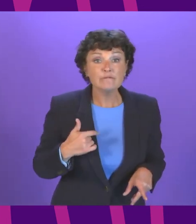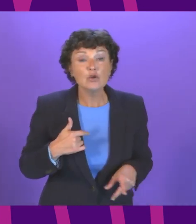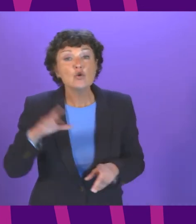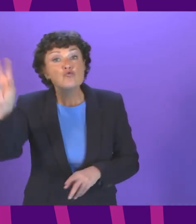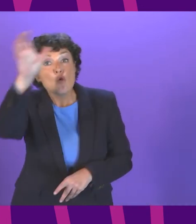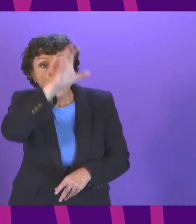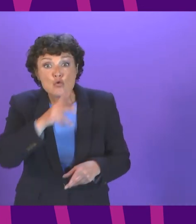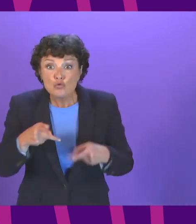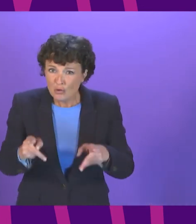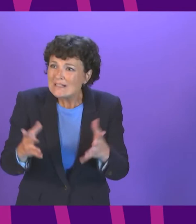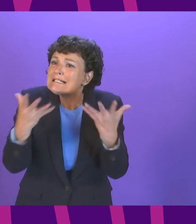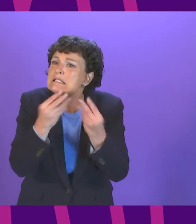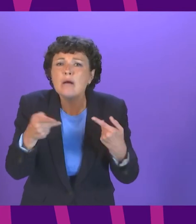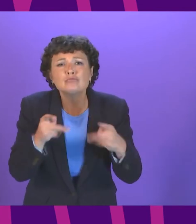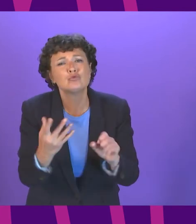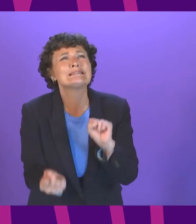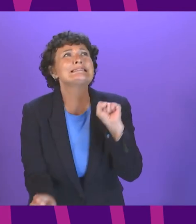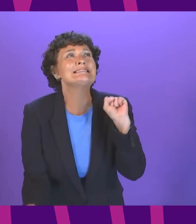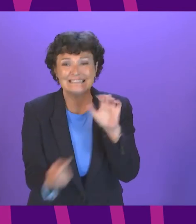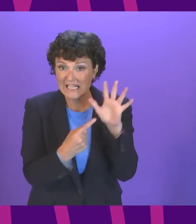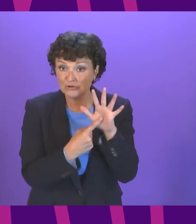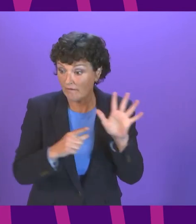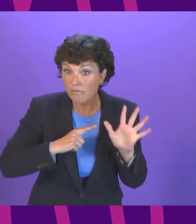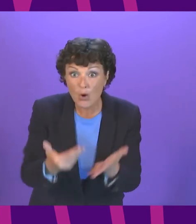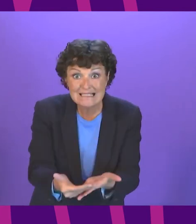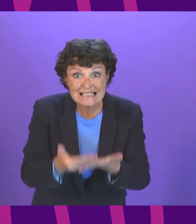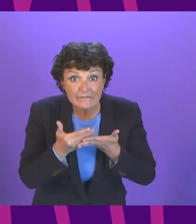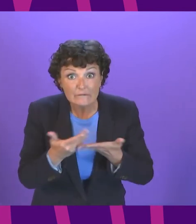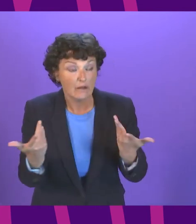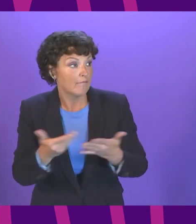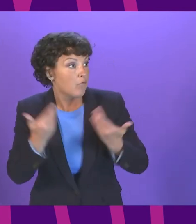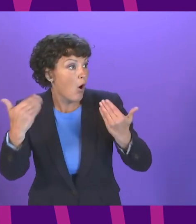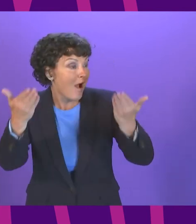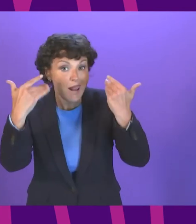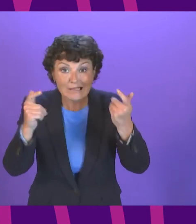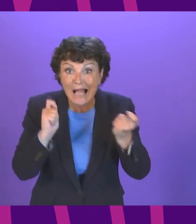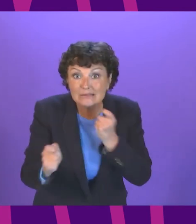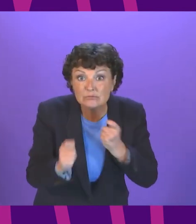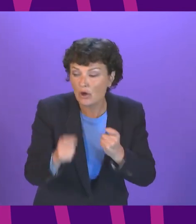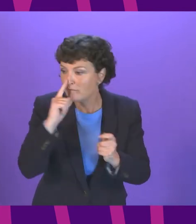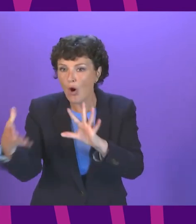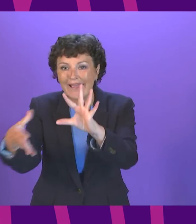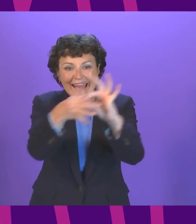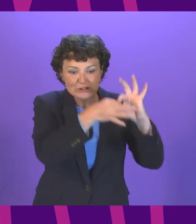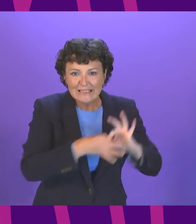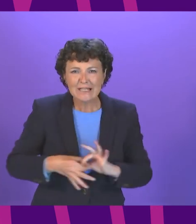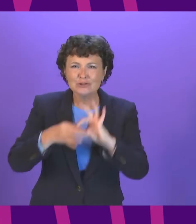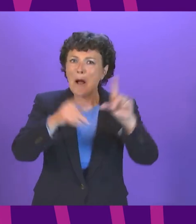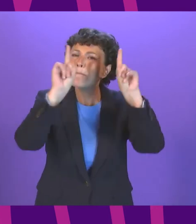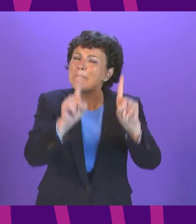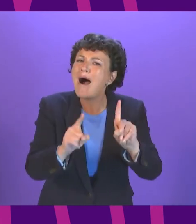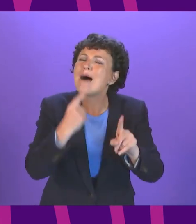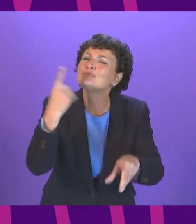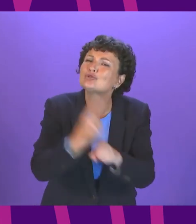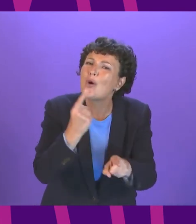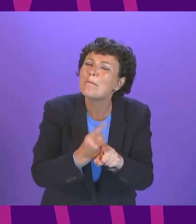necessary for the reasons that I've already pointed out for safety issues for climate adaptation for connectivity but these days of unlimited